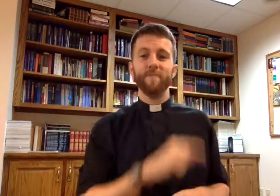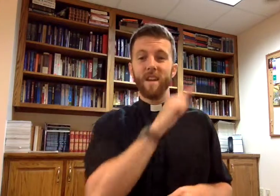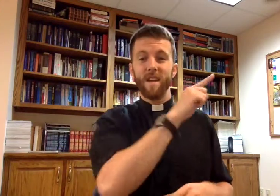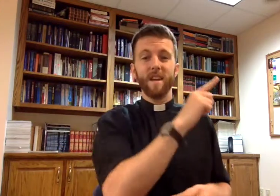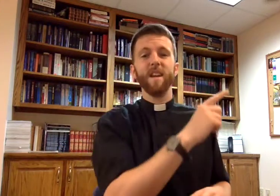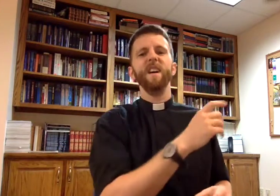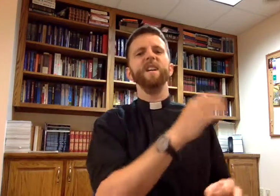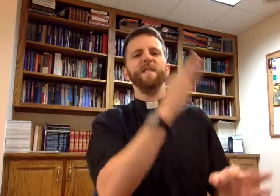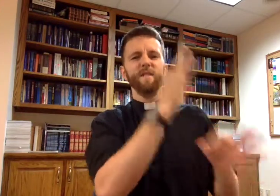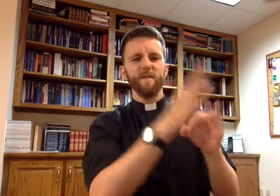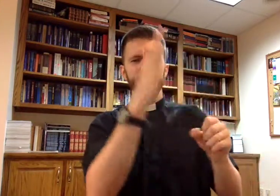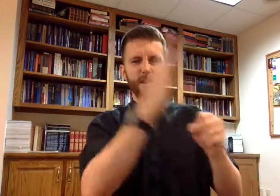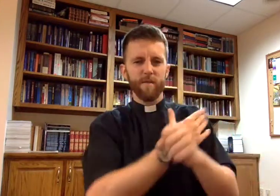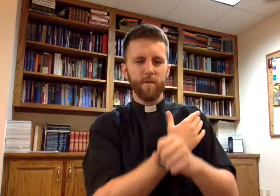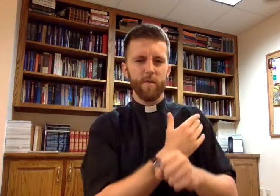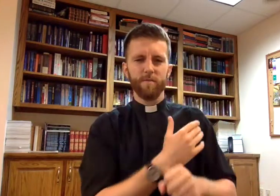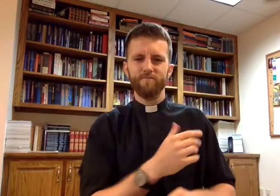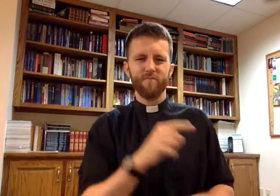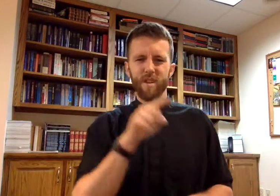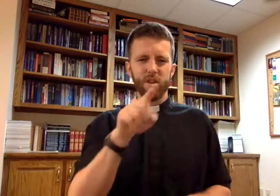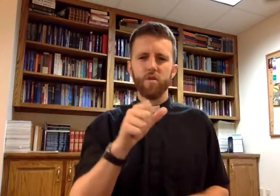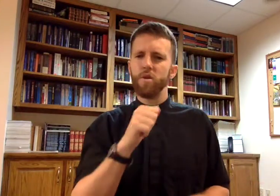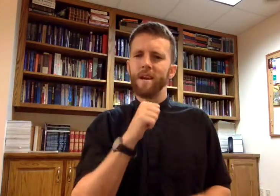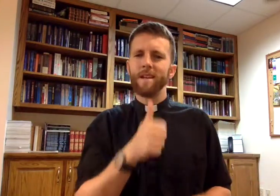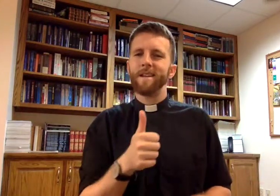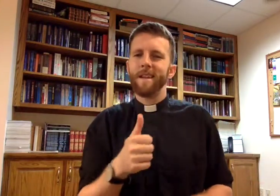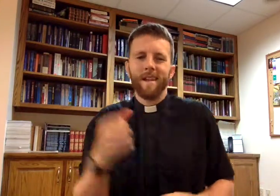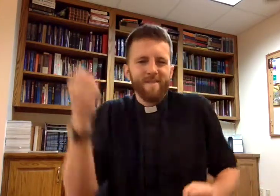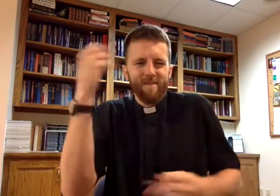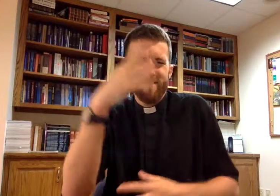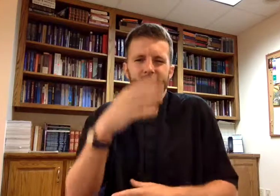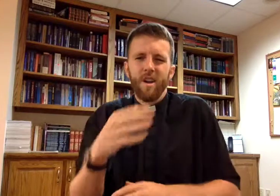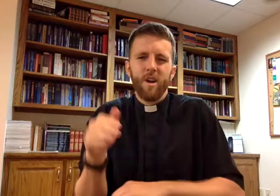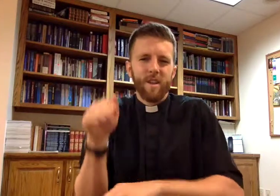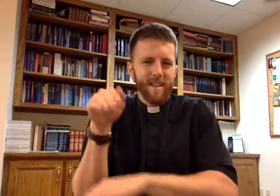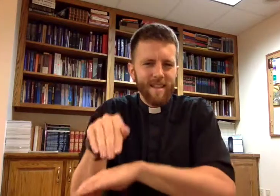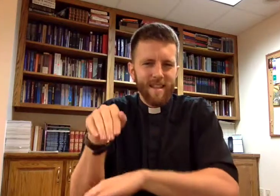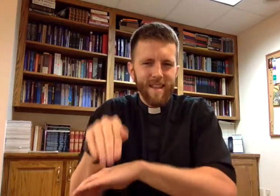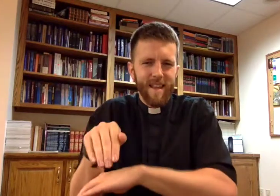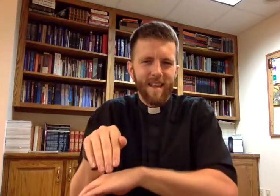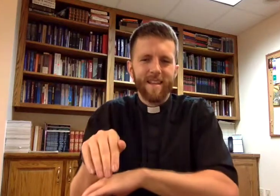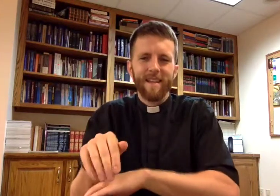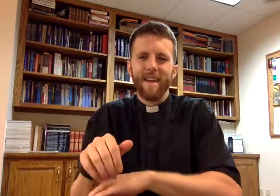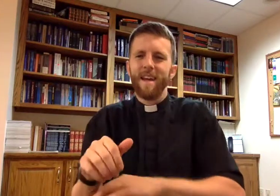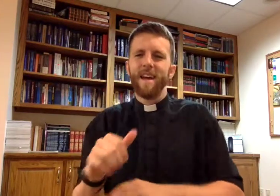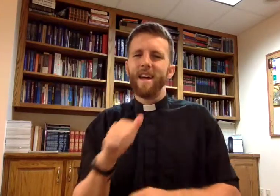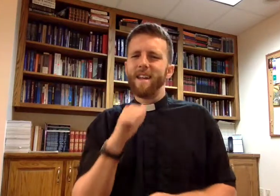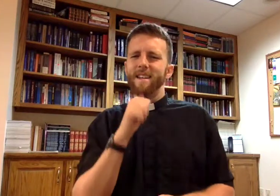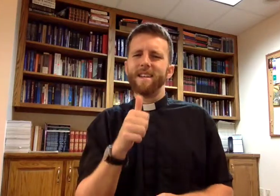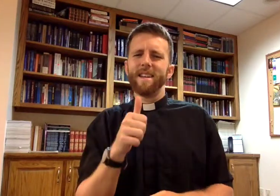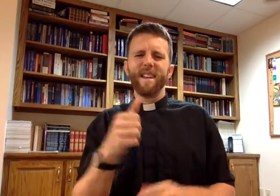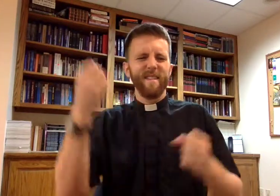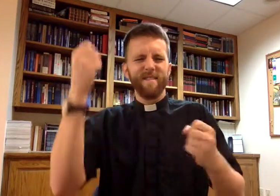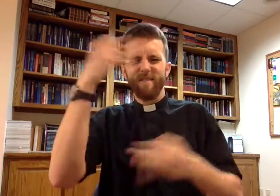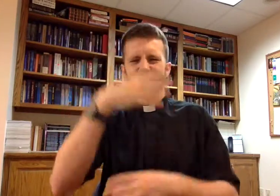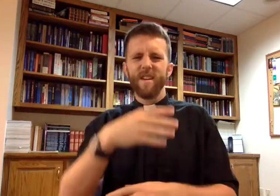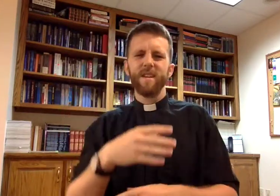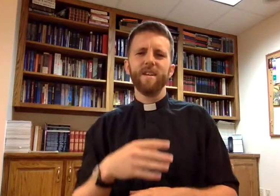You will not fear the terror of the night, nor the arrow that flies by day, nor the pestilence that